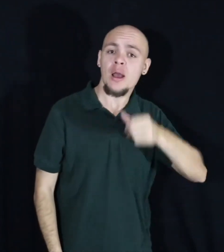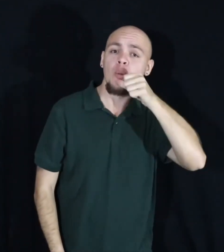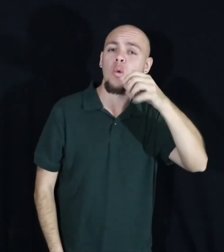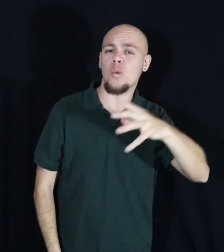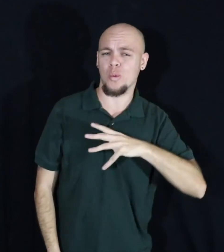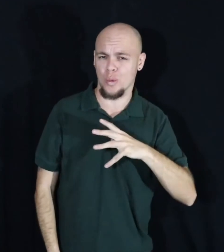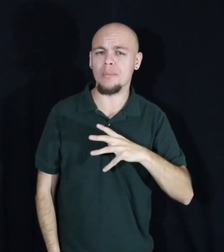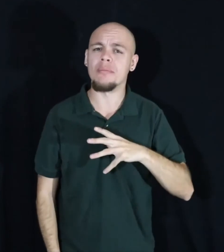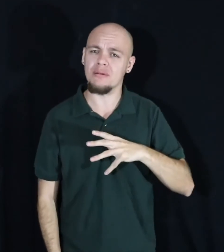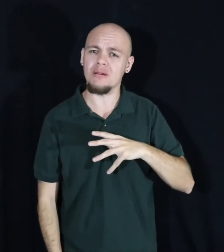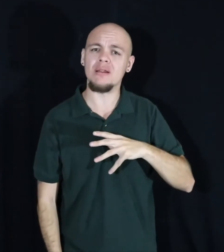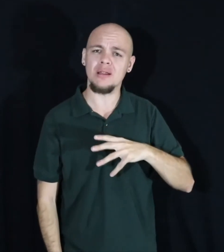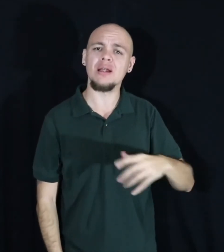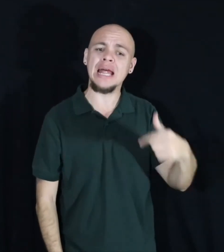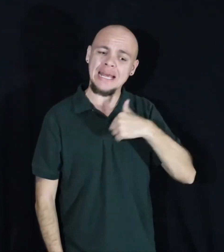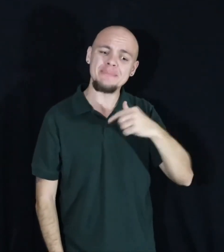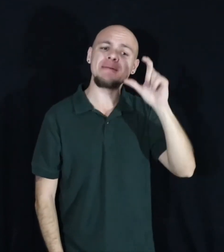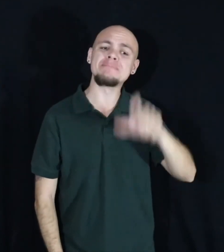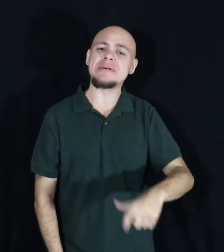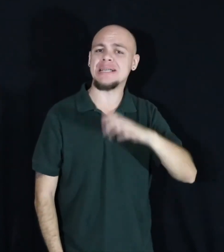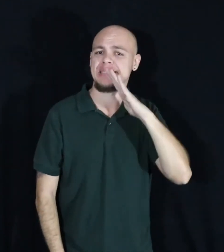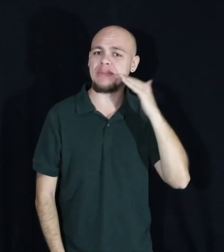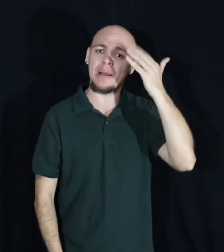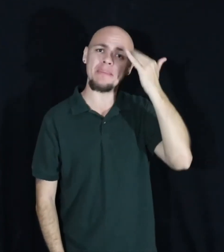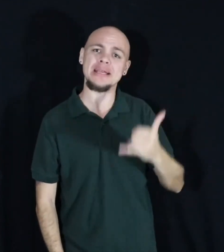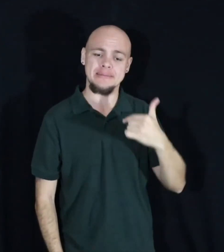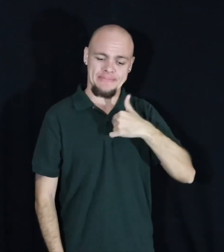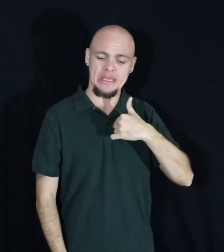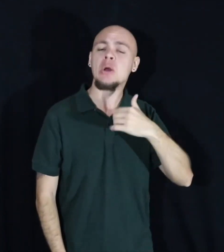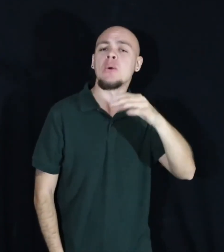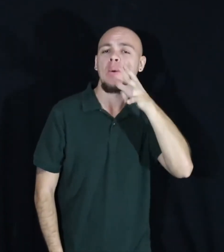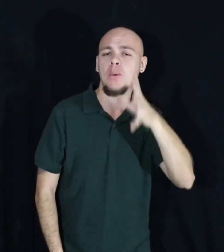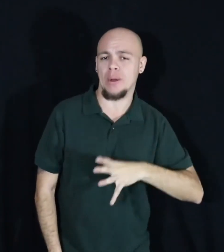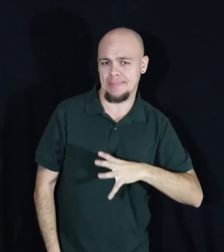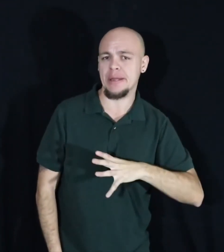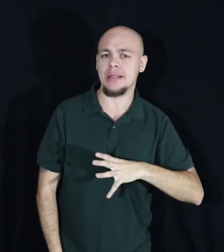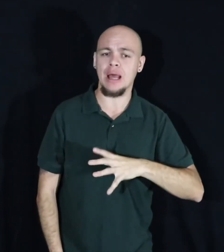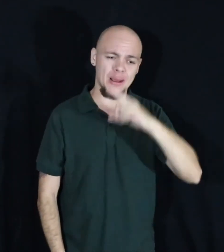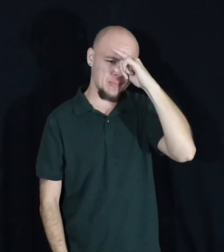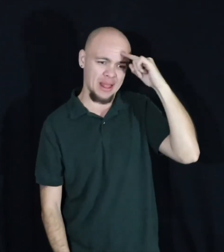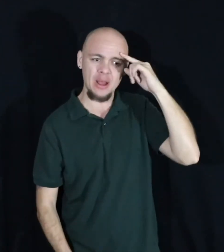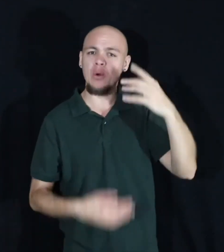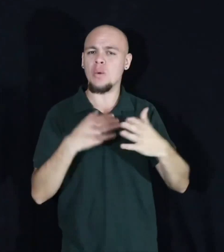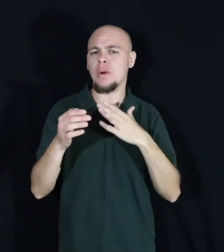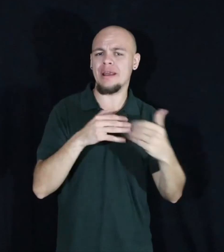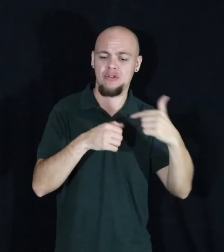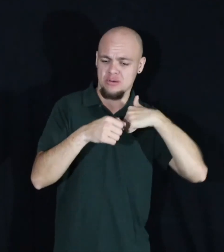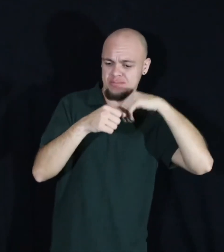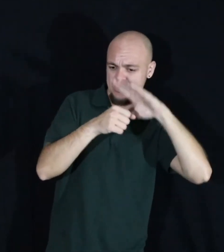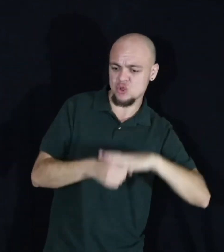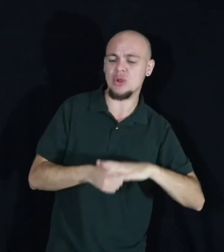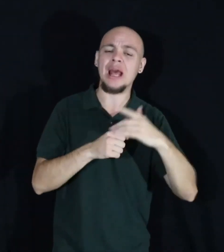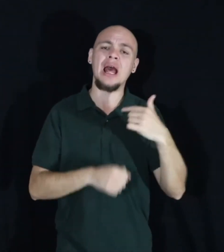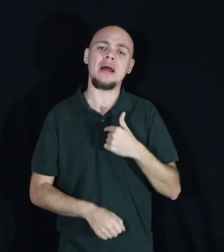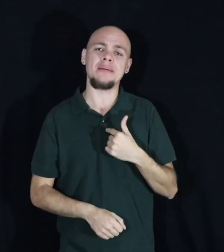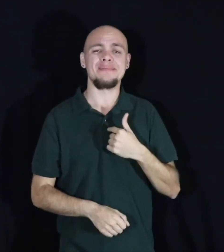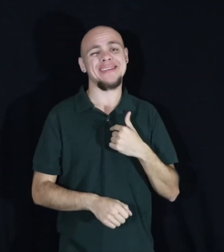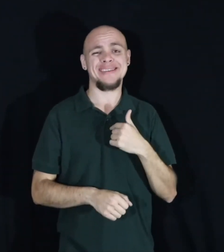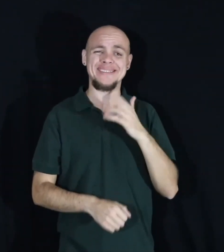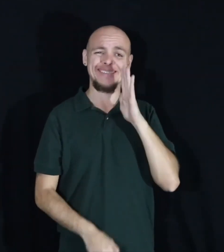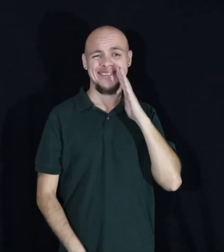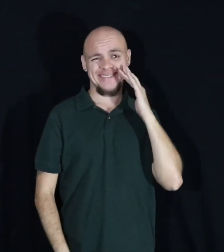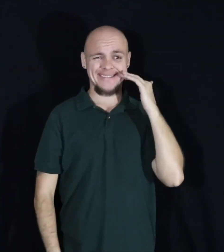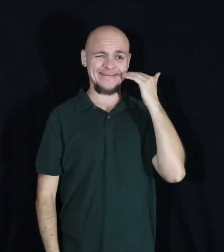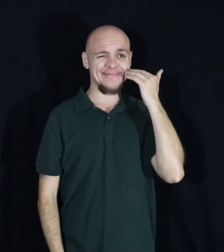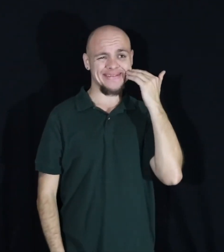Feeling like I have to smile because I am a woman and I am black. No matter what I'm stressing, I'm always having to smile